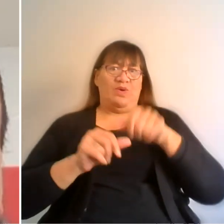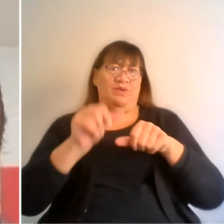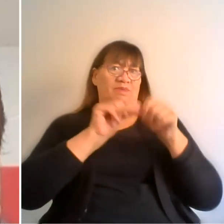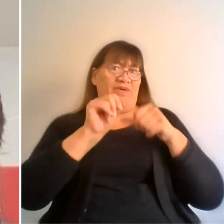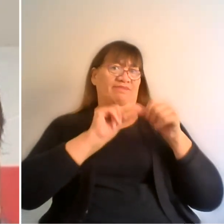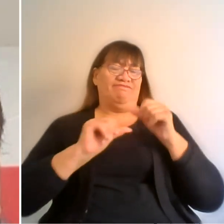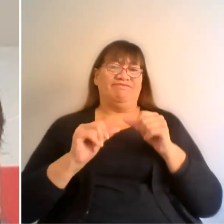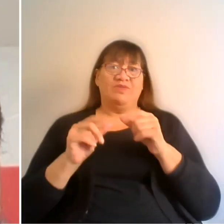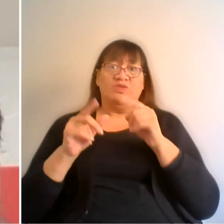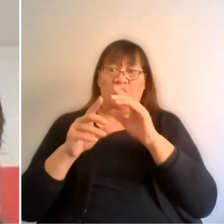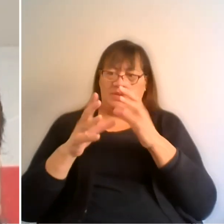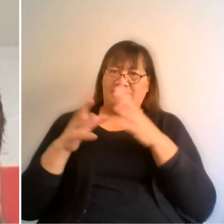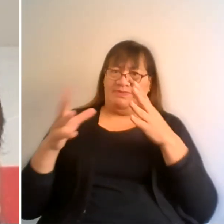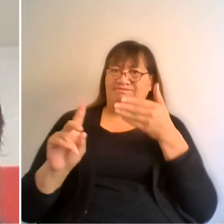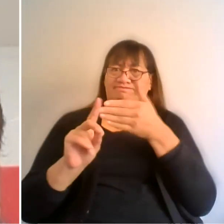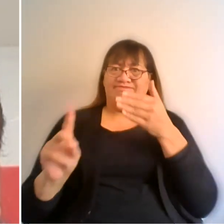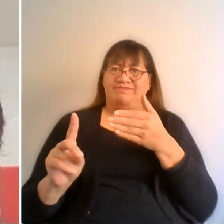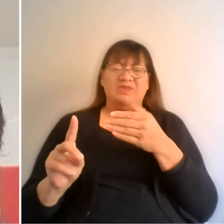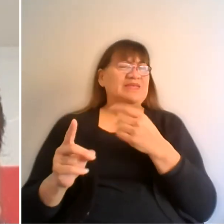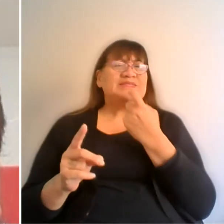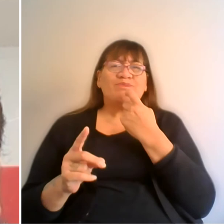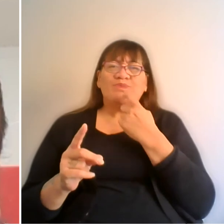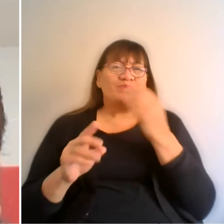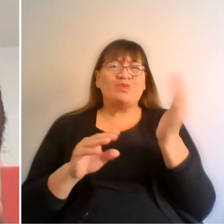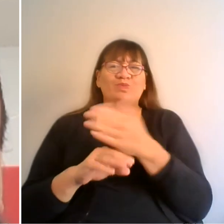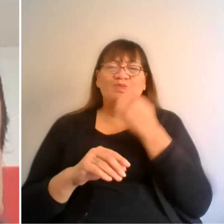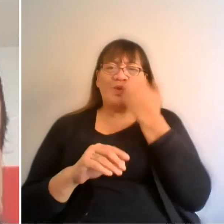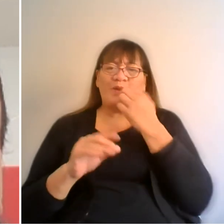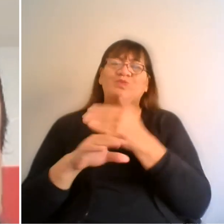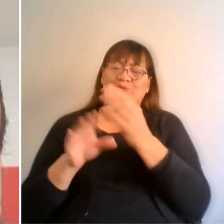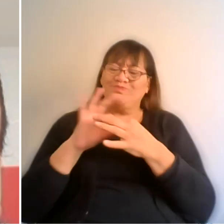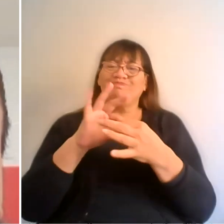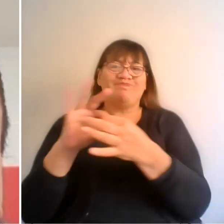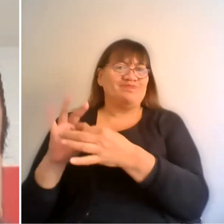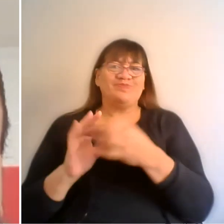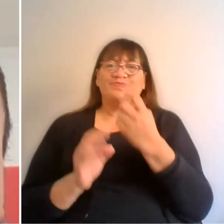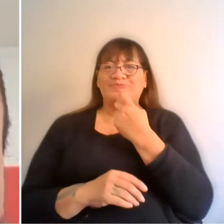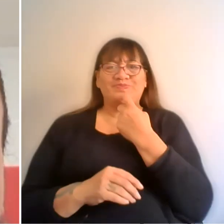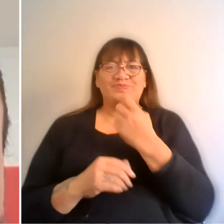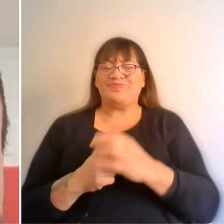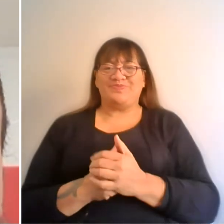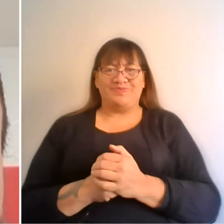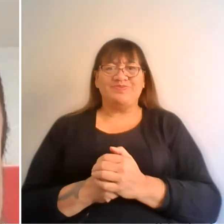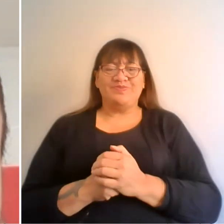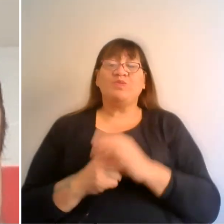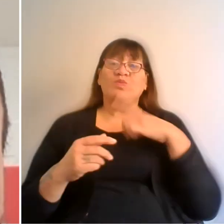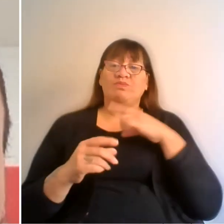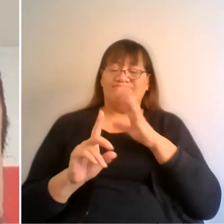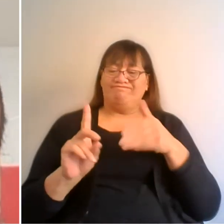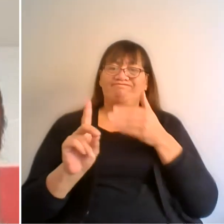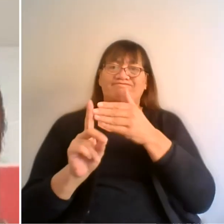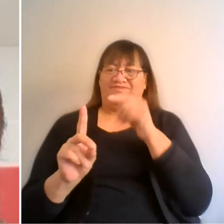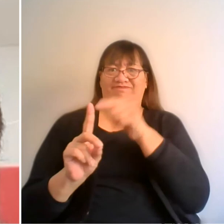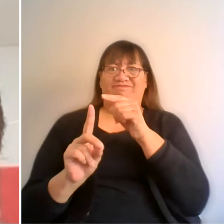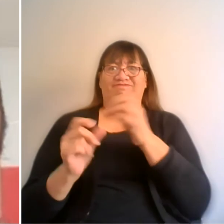tēnā e maramana te Māori ki te ahuatanga o te mahitahi nā o te kaupapa e piri nei a